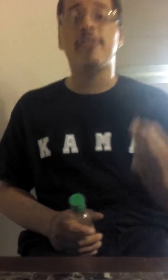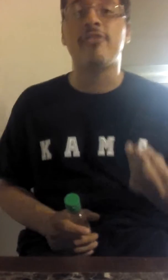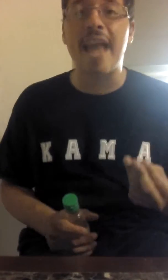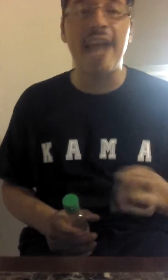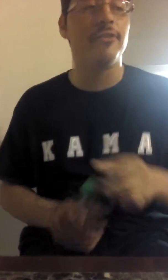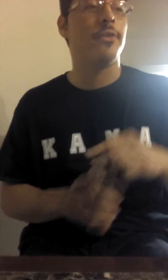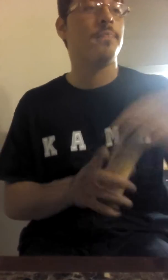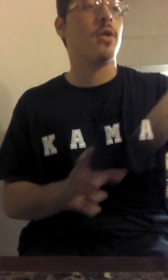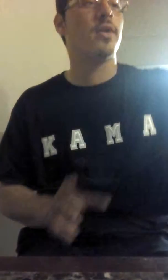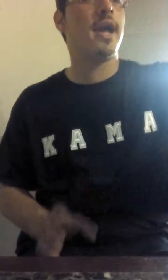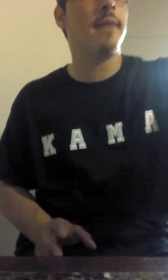bit of flavor, okay?